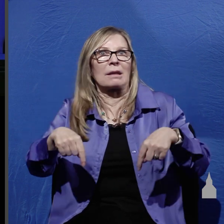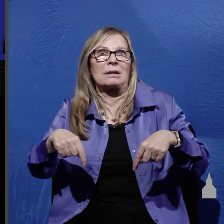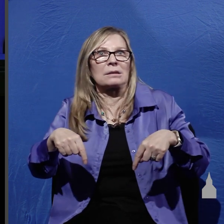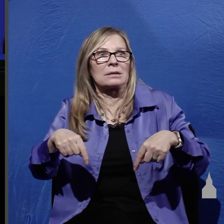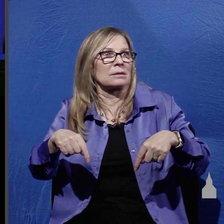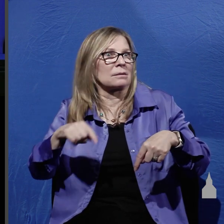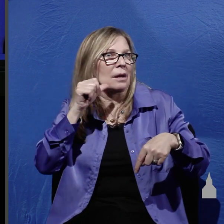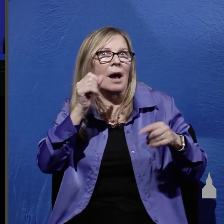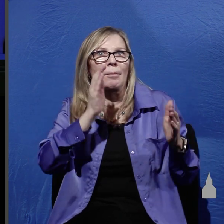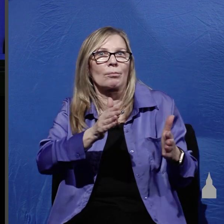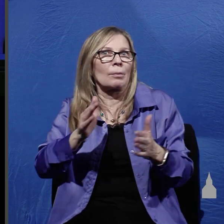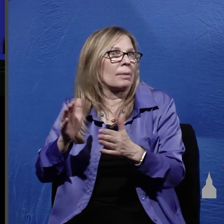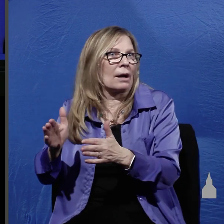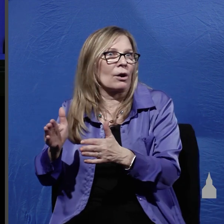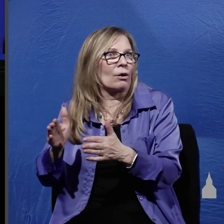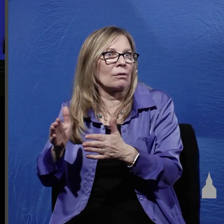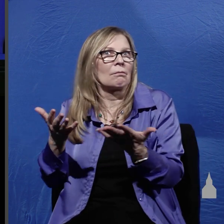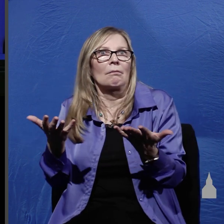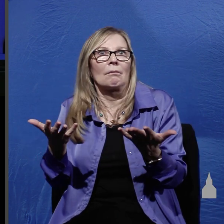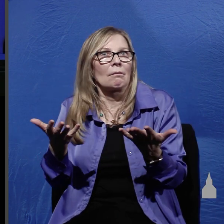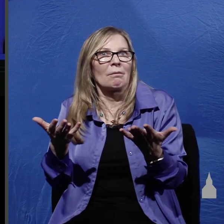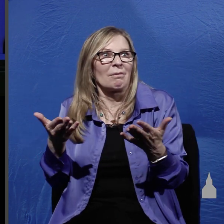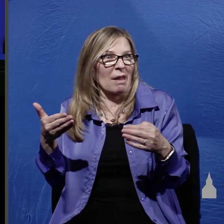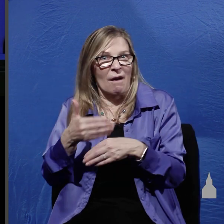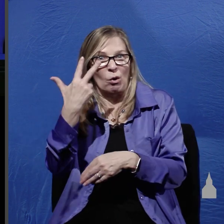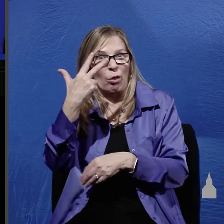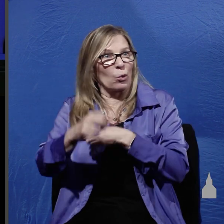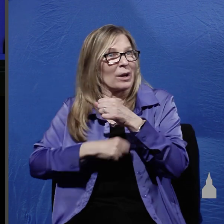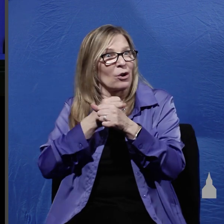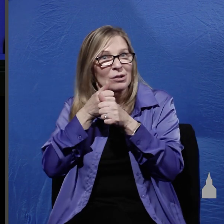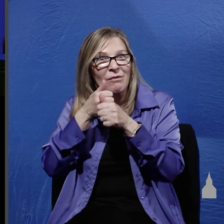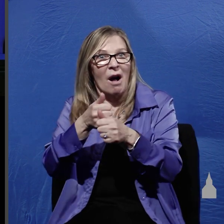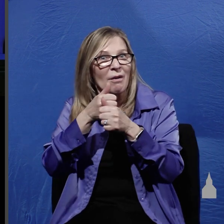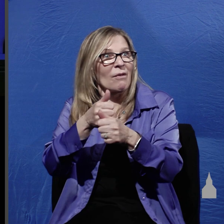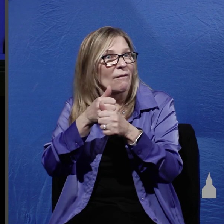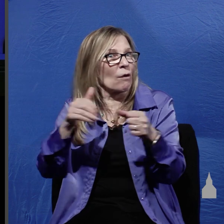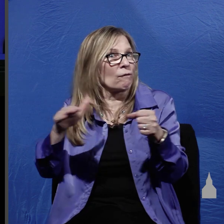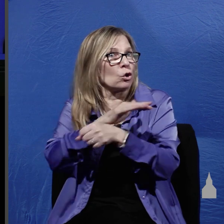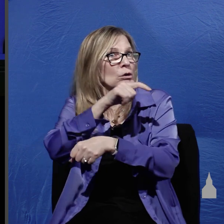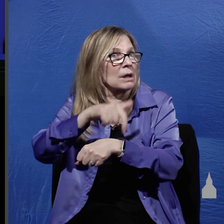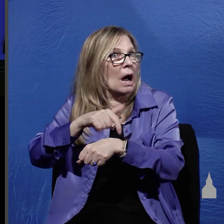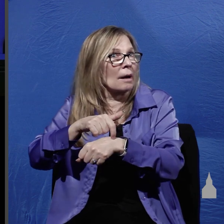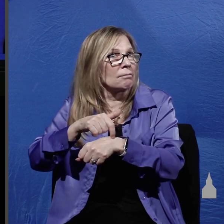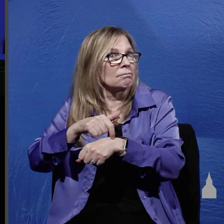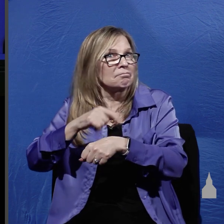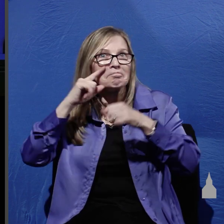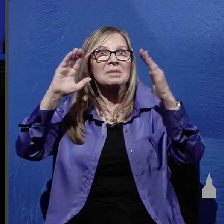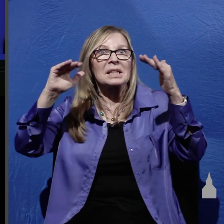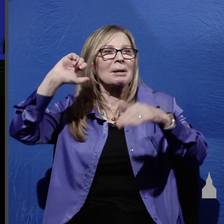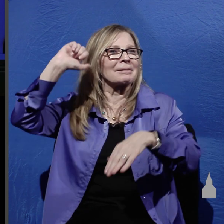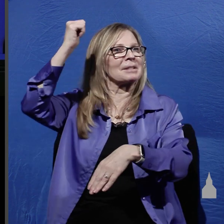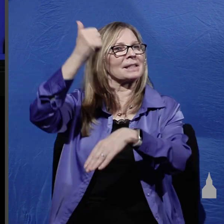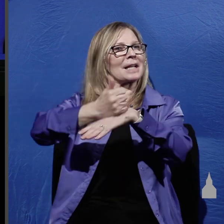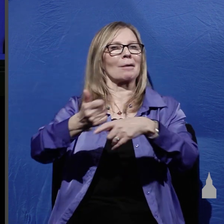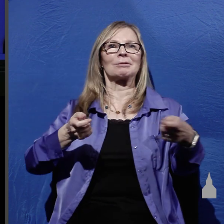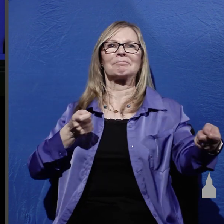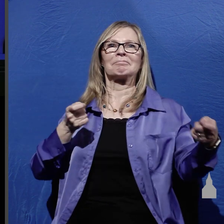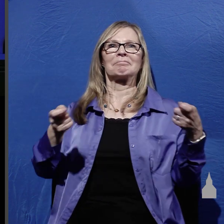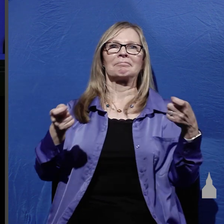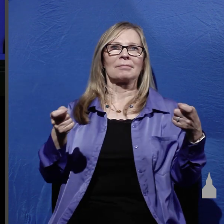prepared for this after three years of following him fully expecting that he would establish his kingdom on earth they were not prepared